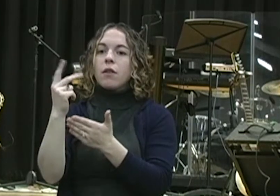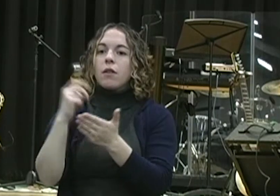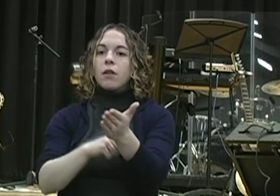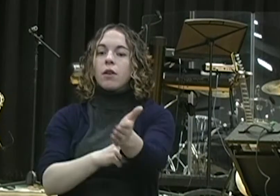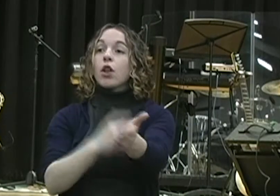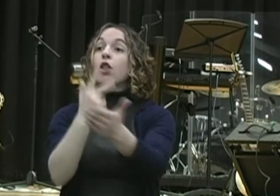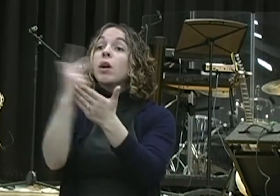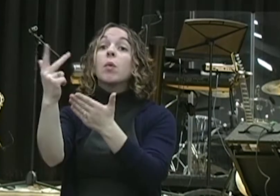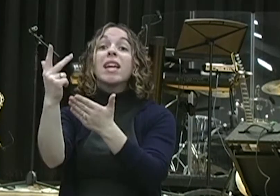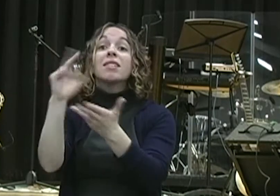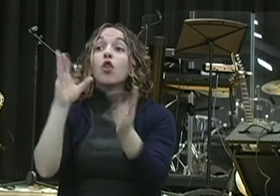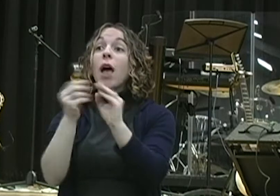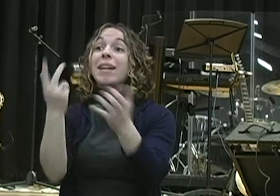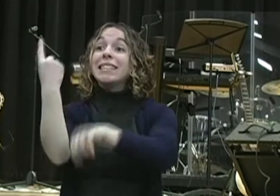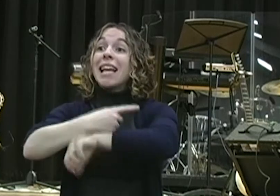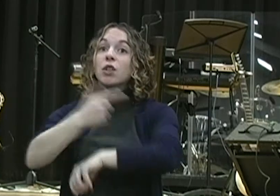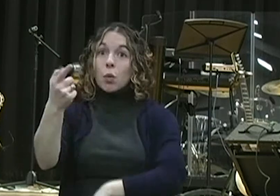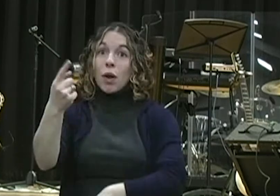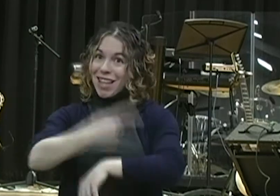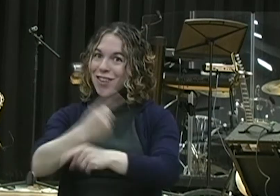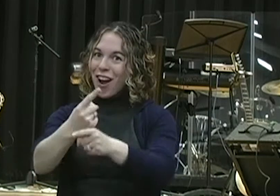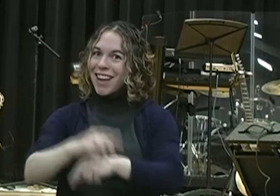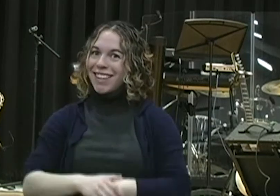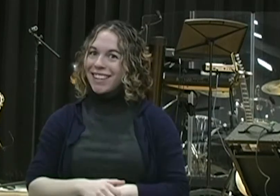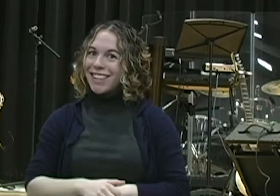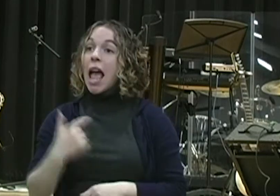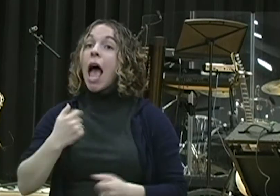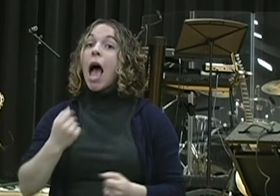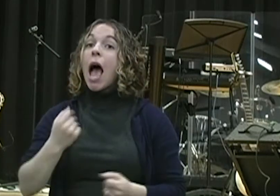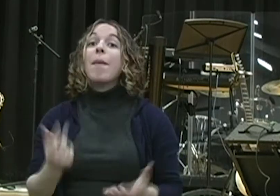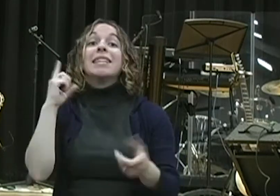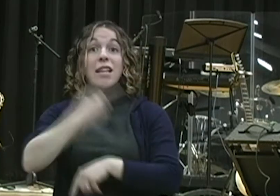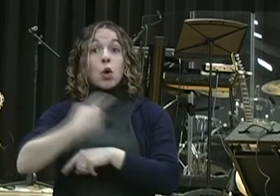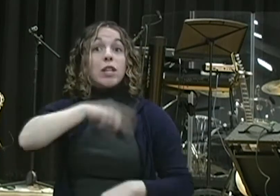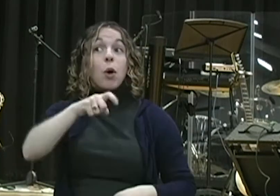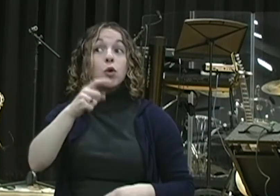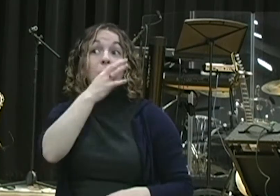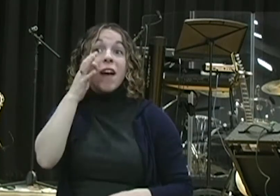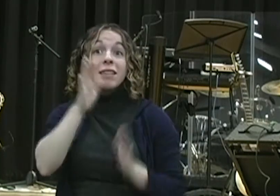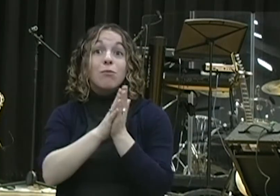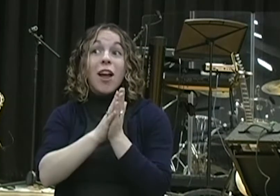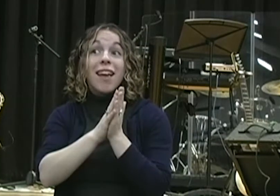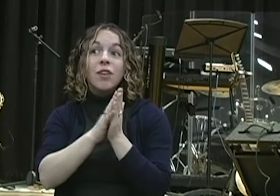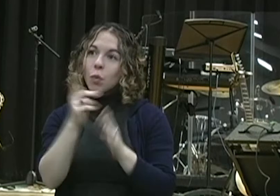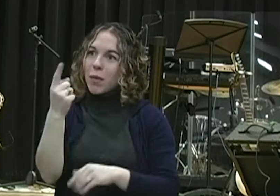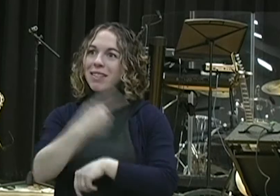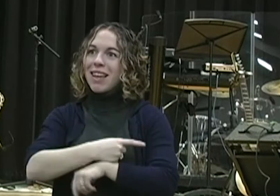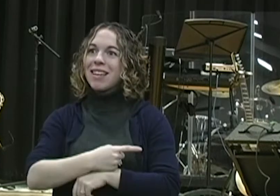21 days. And we're supposed to be praying and fasting for how many days? 21. 21, guess where it came from? Daniel. again, nobody